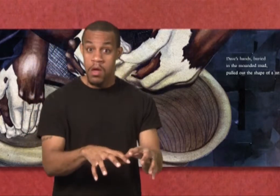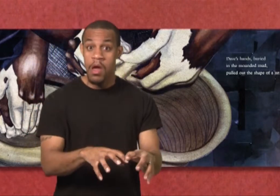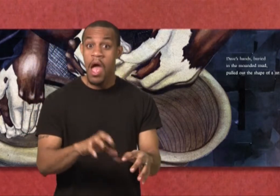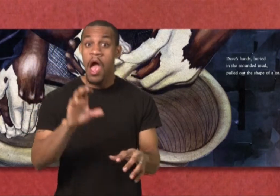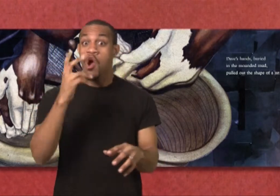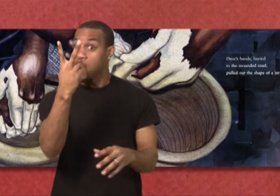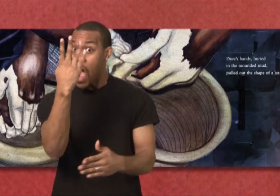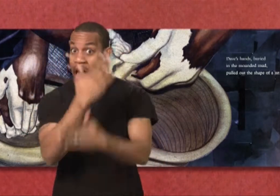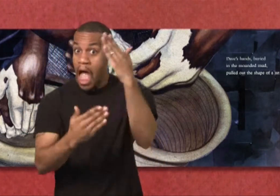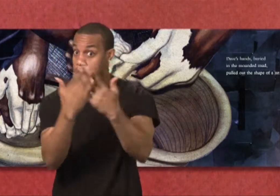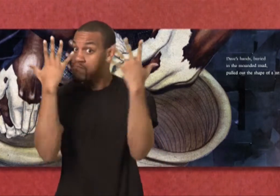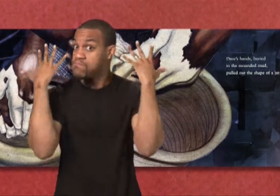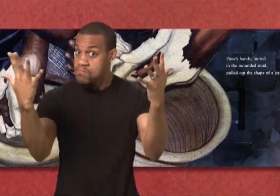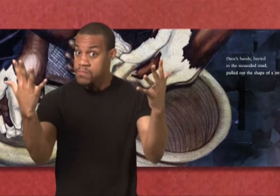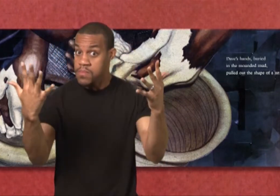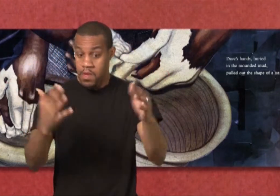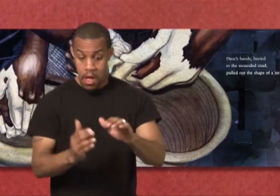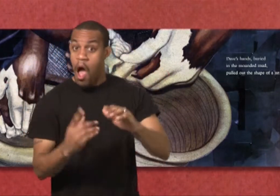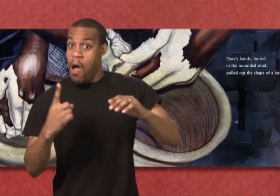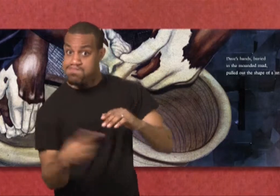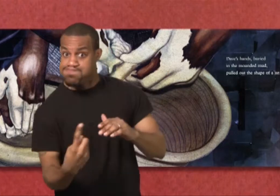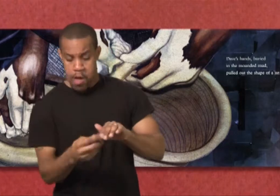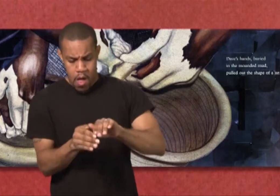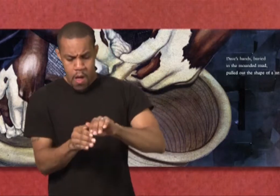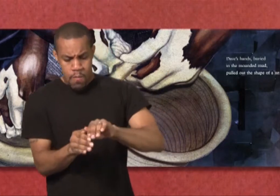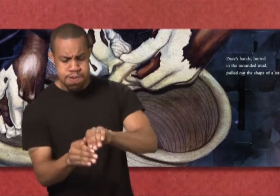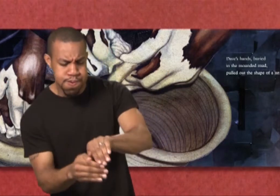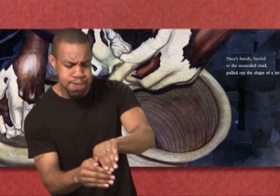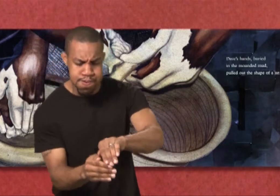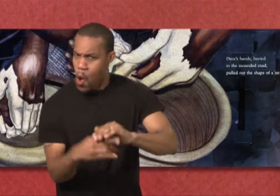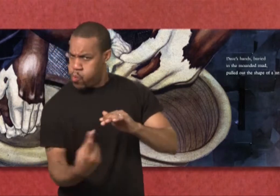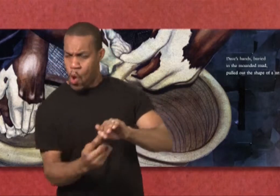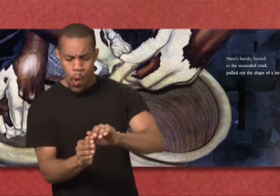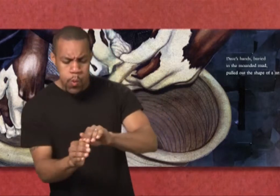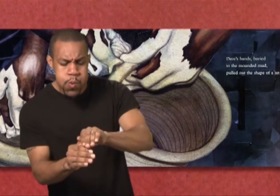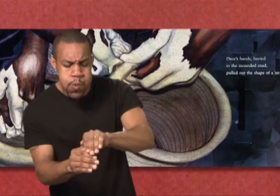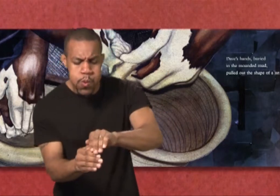Dave's hands, buried in the mounded mud, pulled out the shape of a jar.